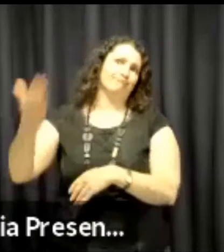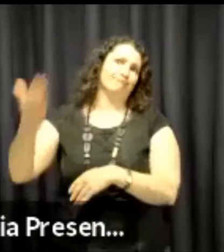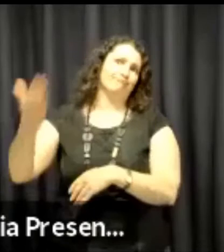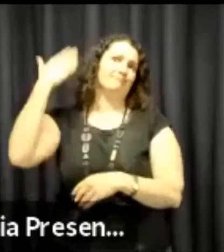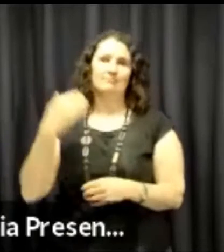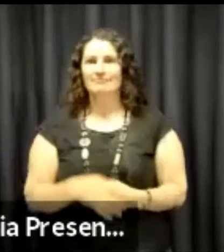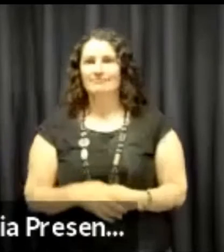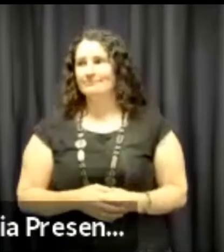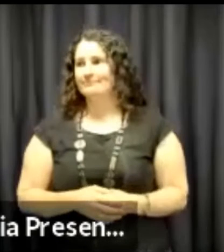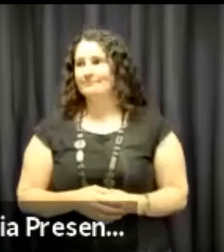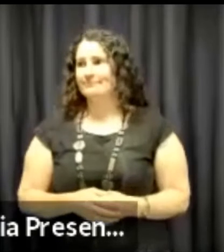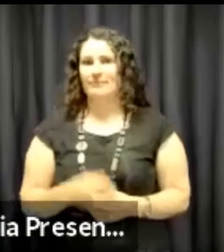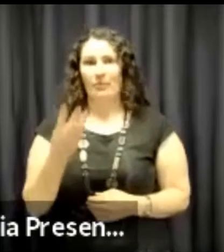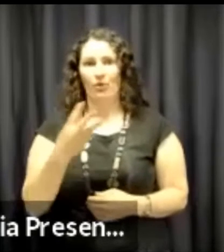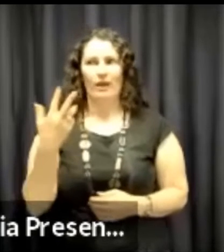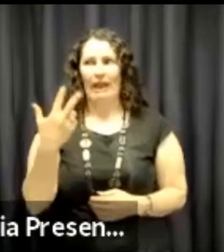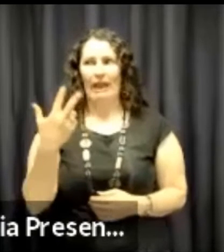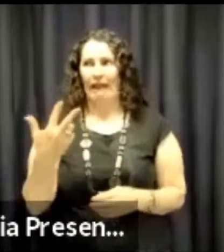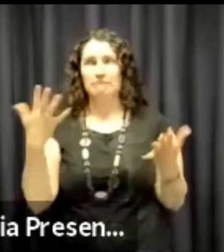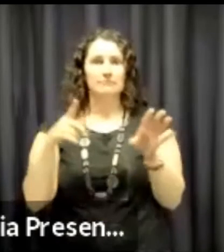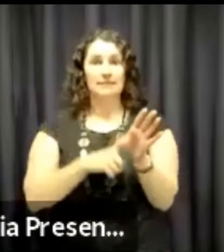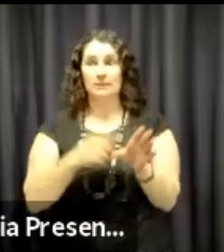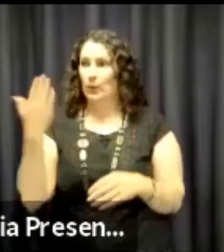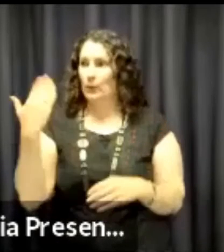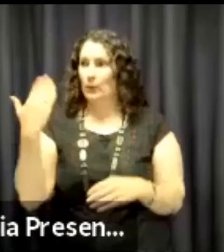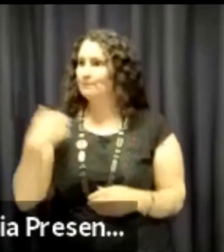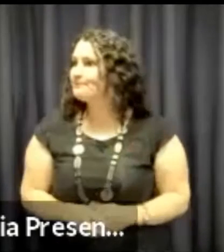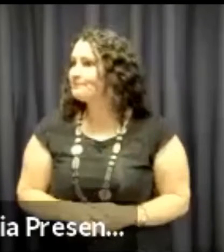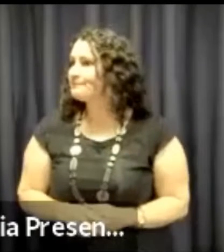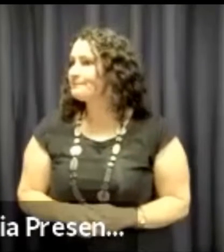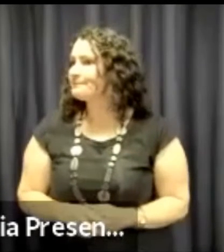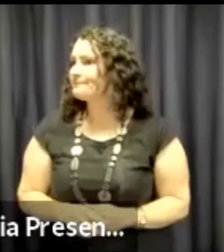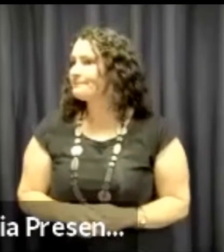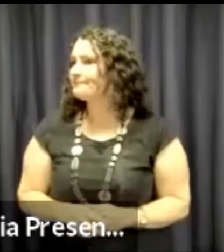volunteers who established this organisation 38 something years ago.